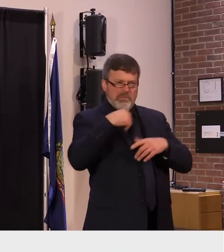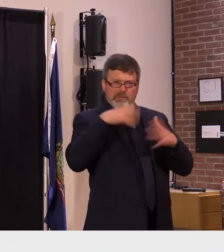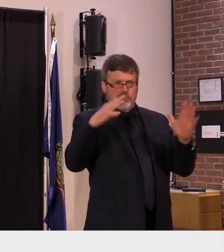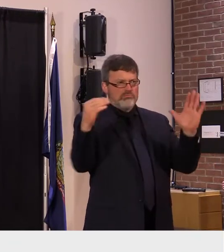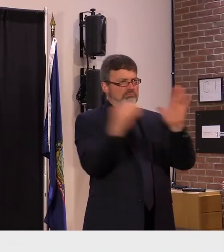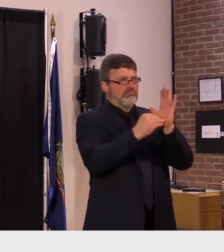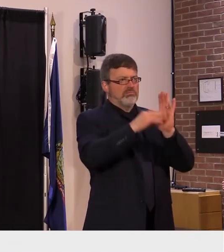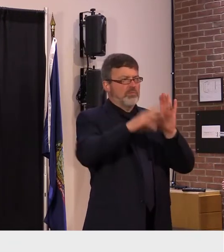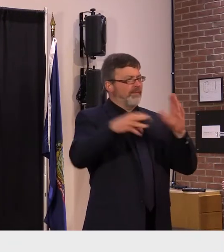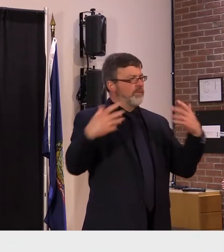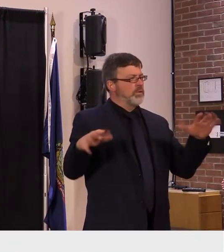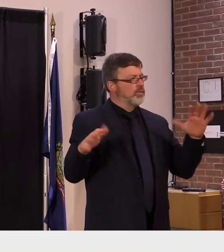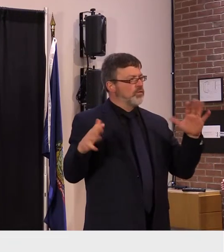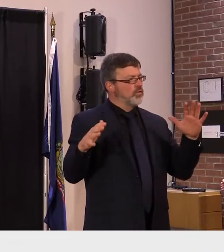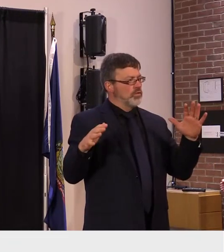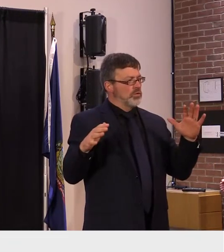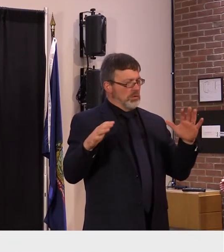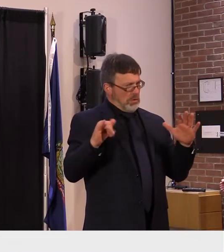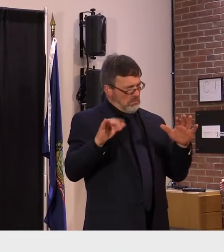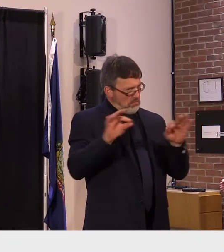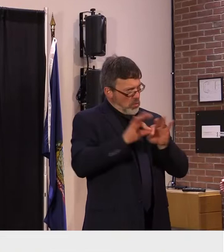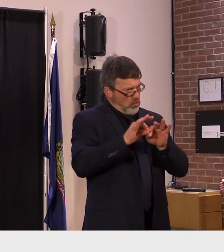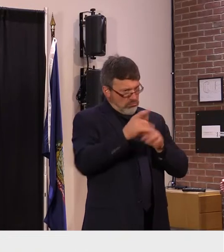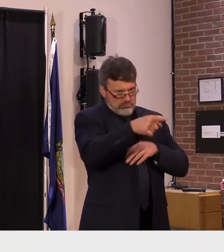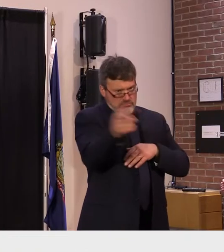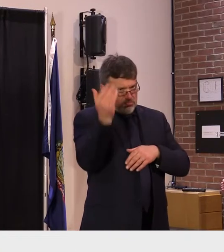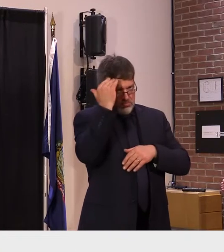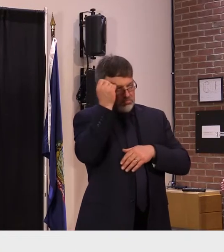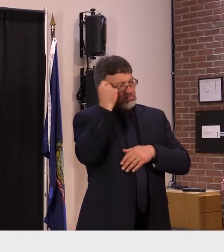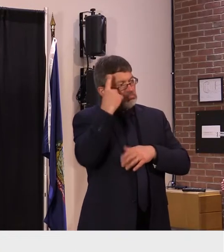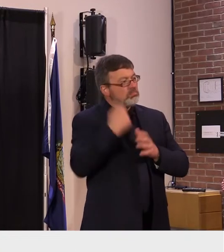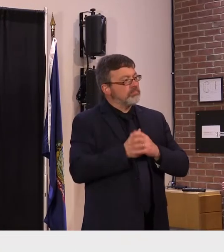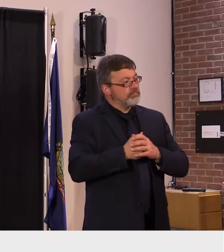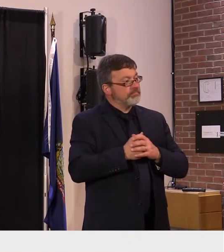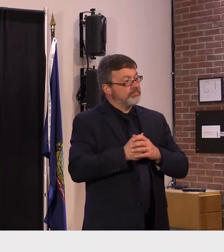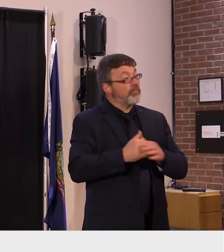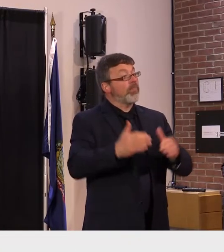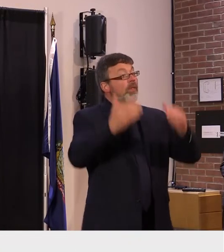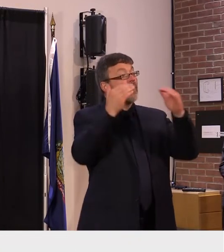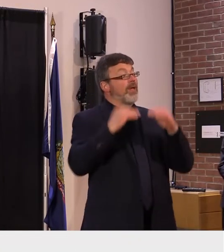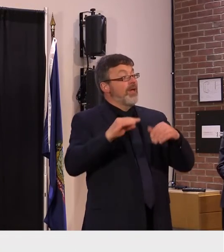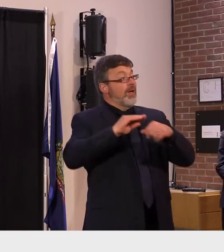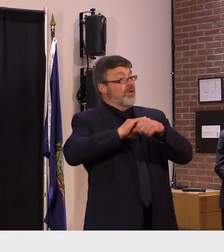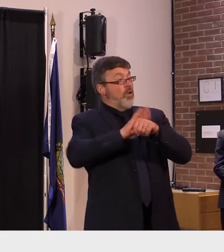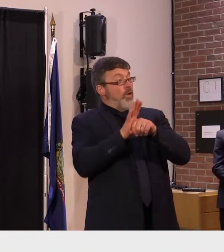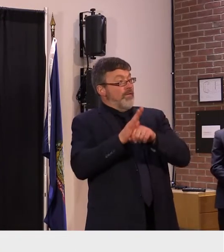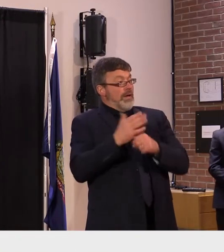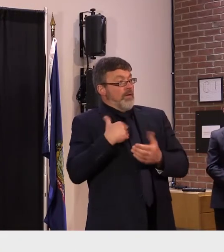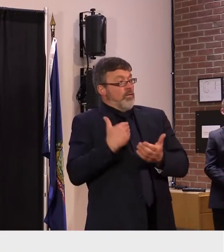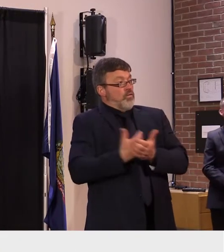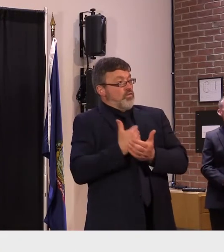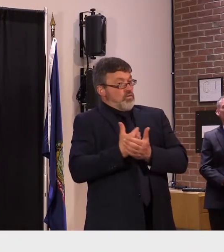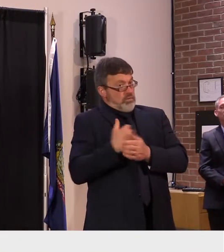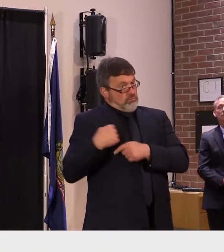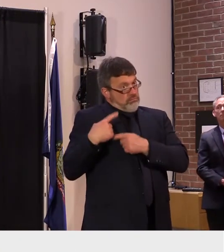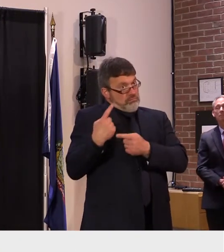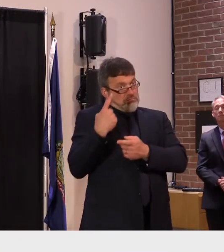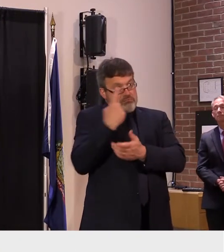so you'll know um in terms of new covet cases in the last seven days